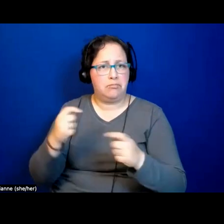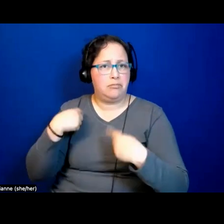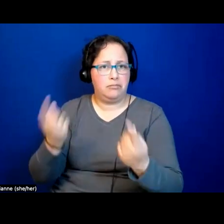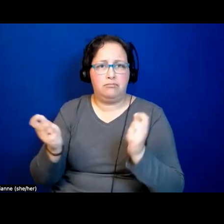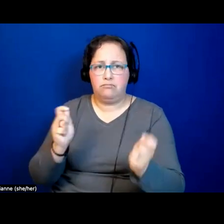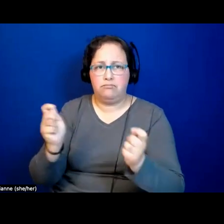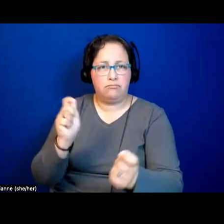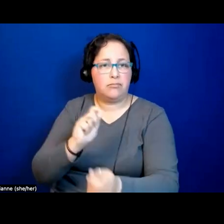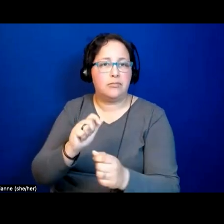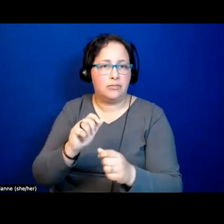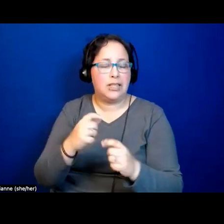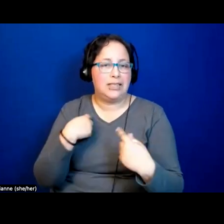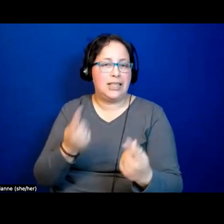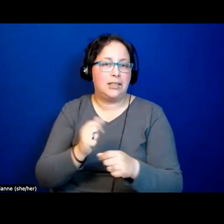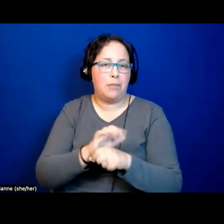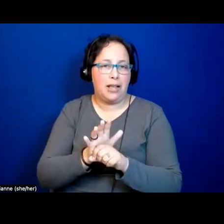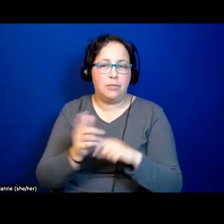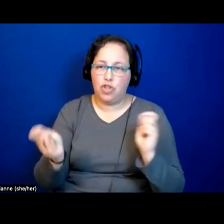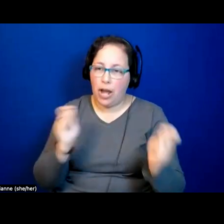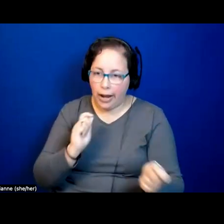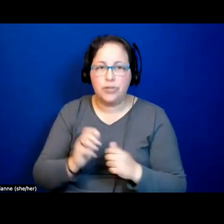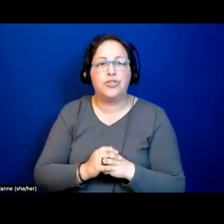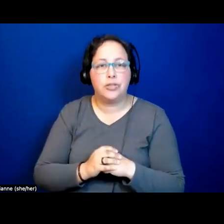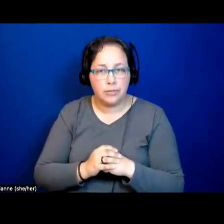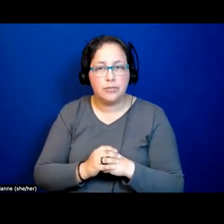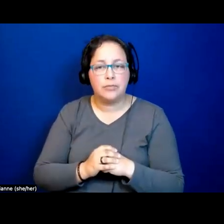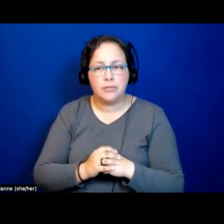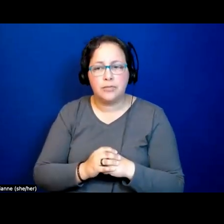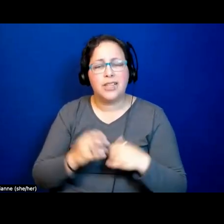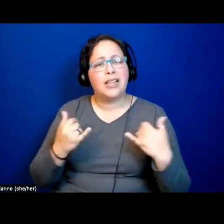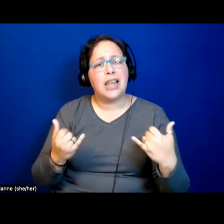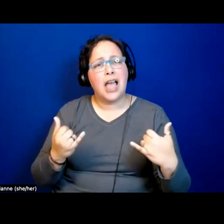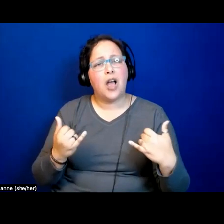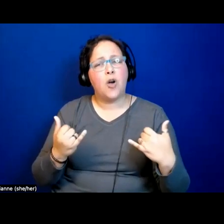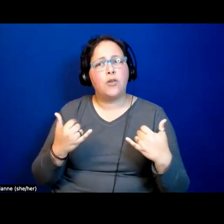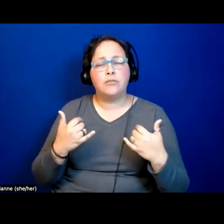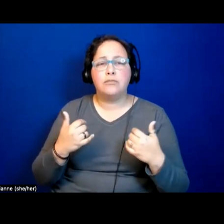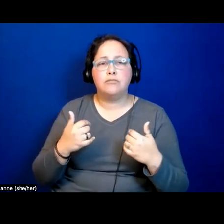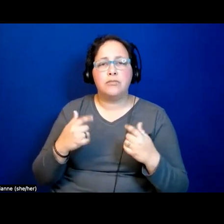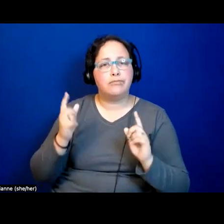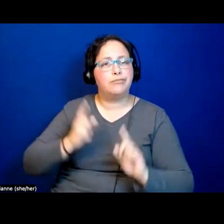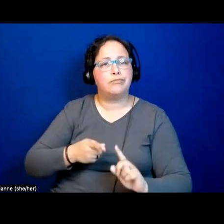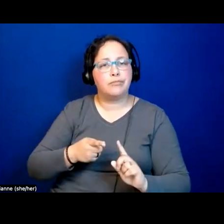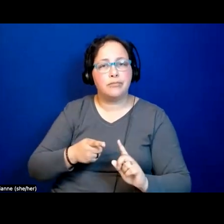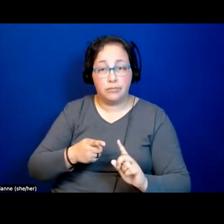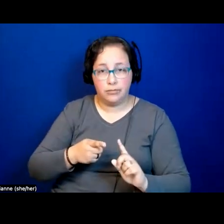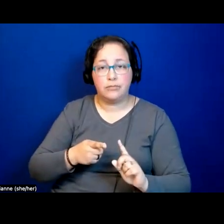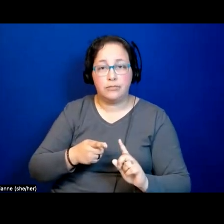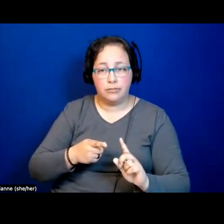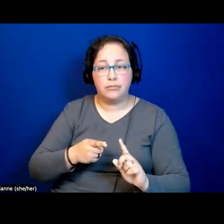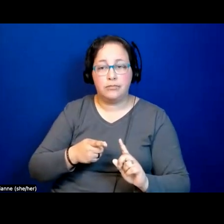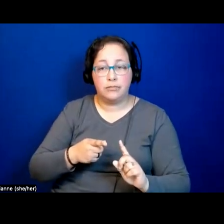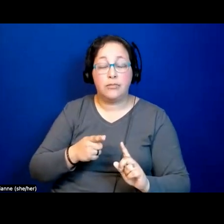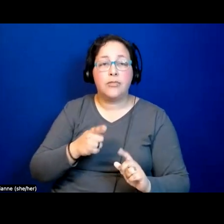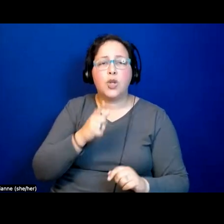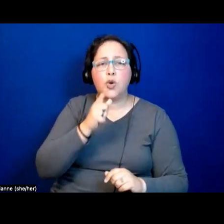ground, the ground up. And so to whom are we addressing? To whom are we attempting to